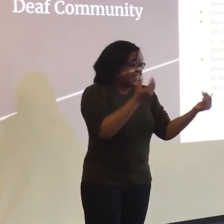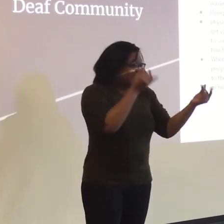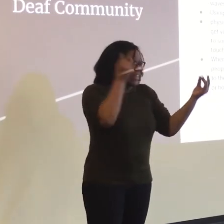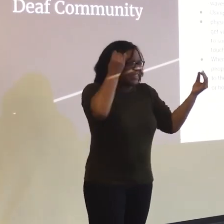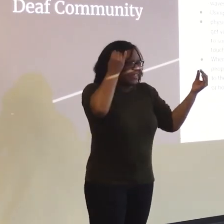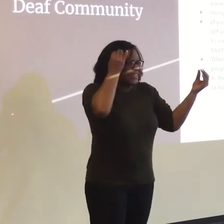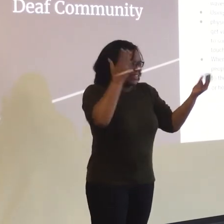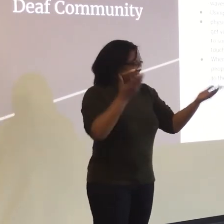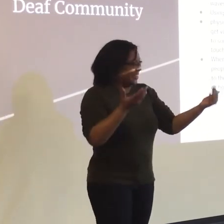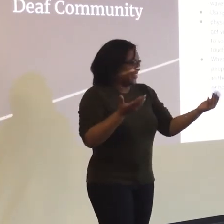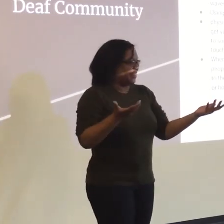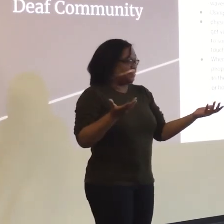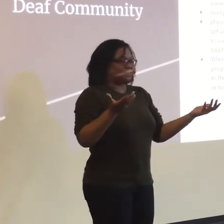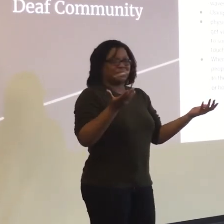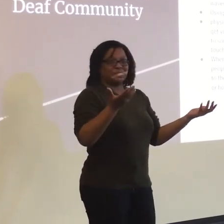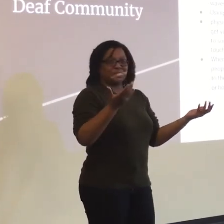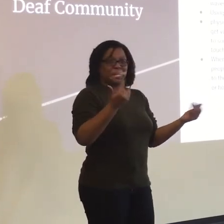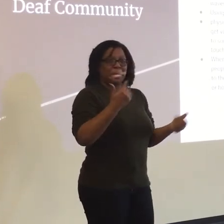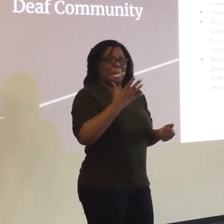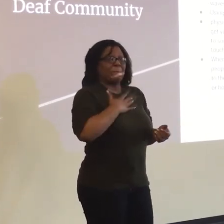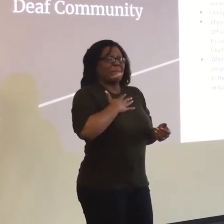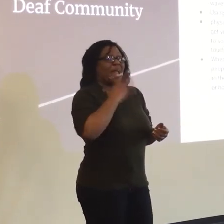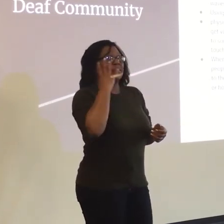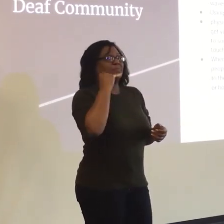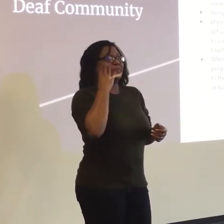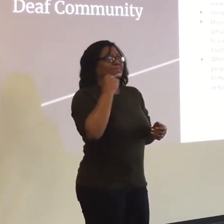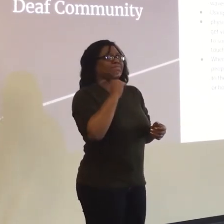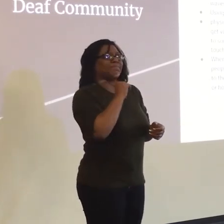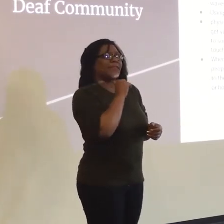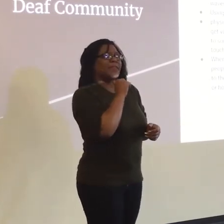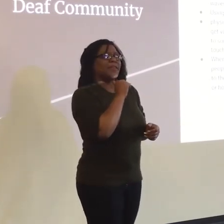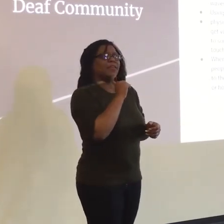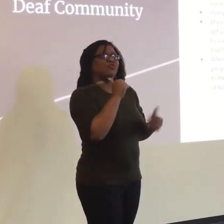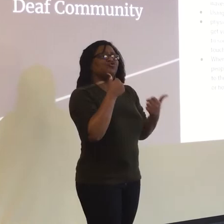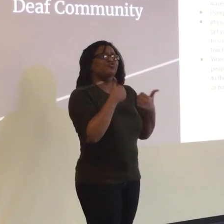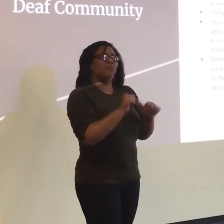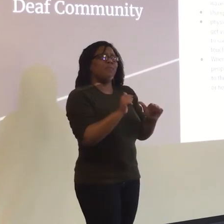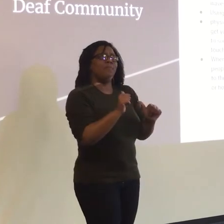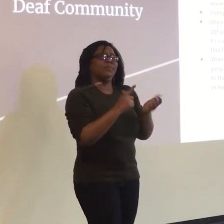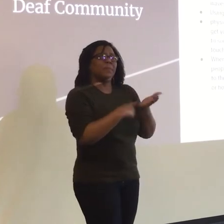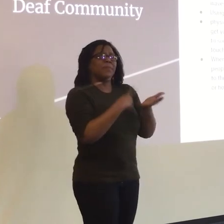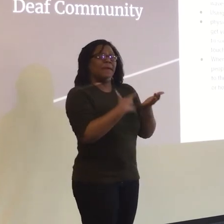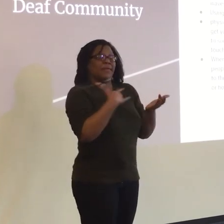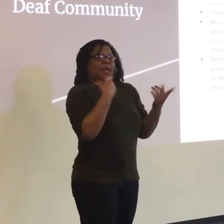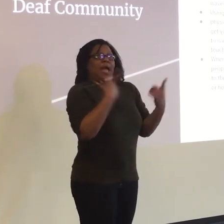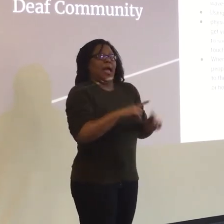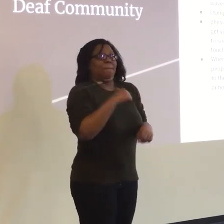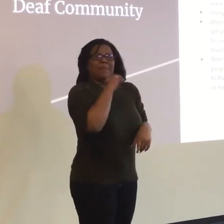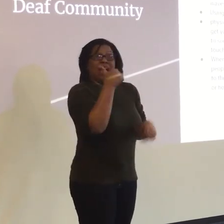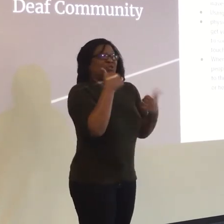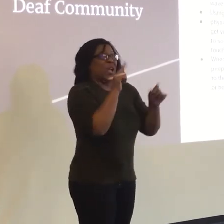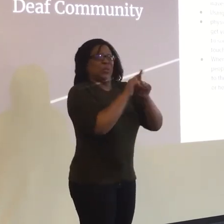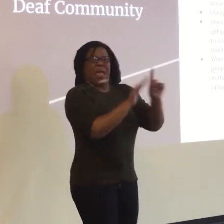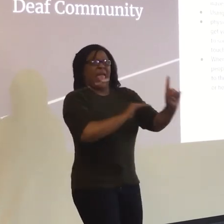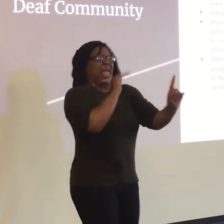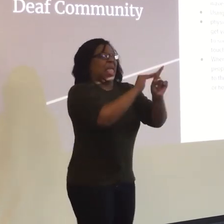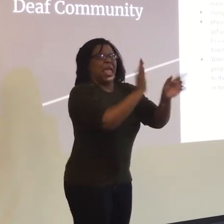My experience, I'm not trying to get their attention, but we come into contact with each other. So we